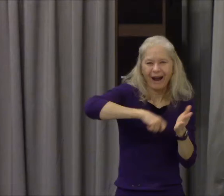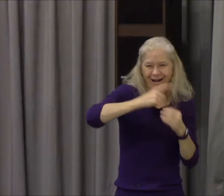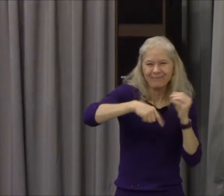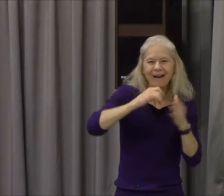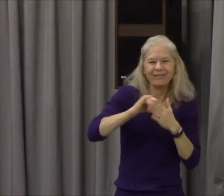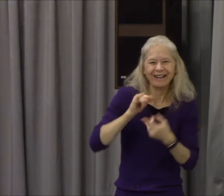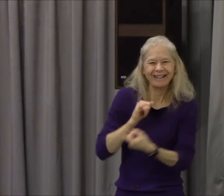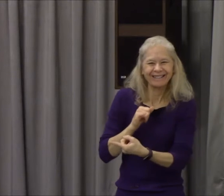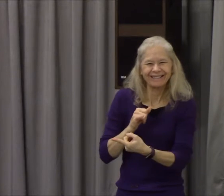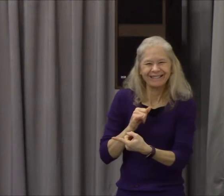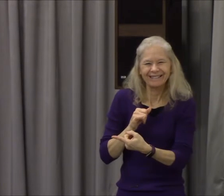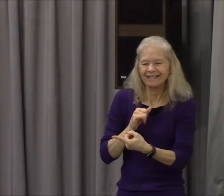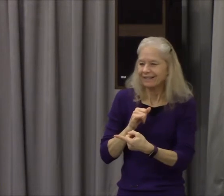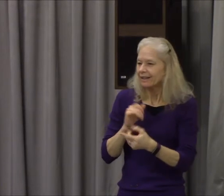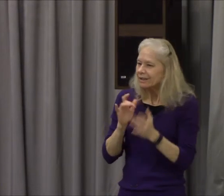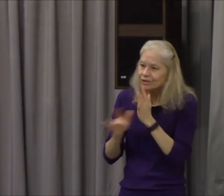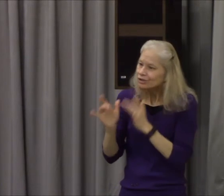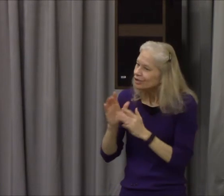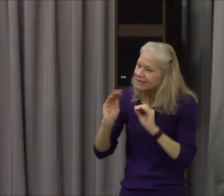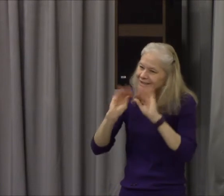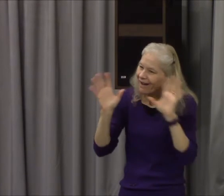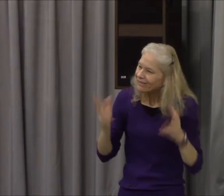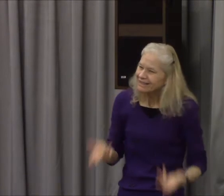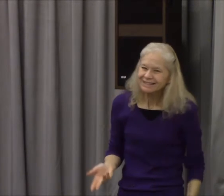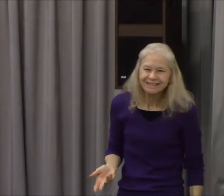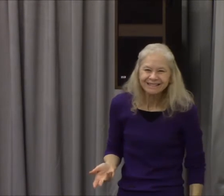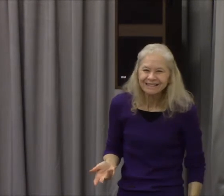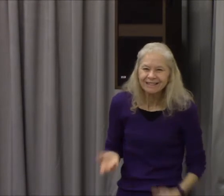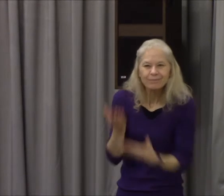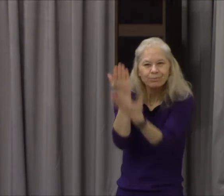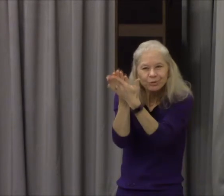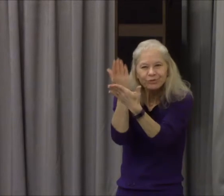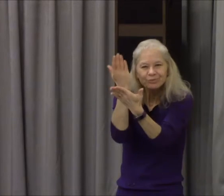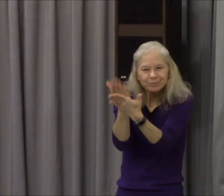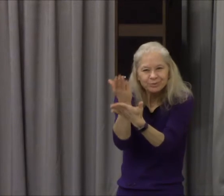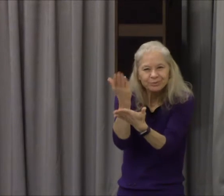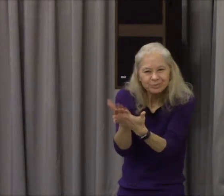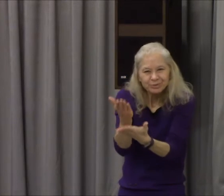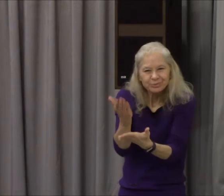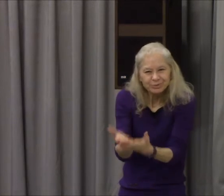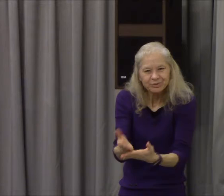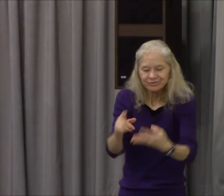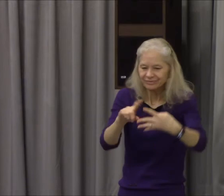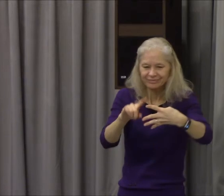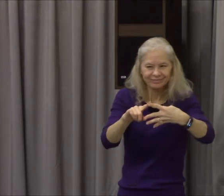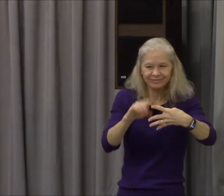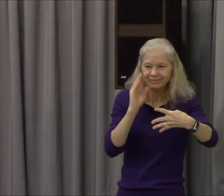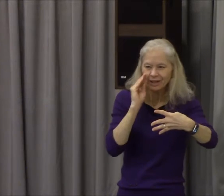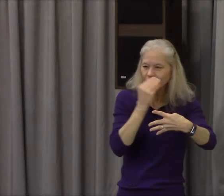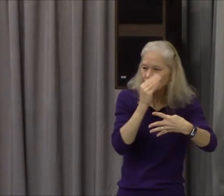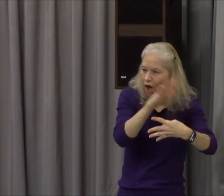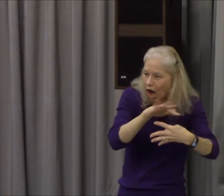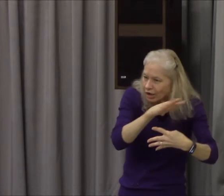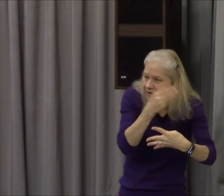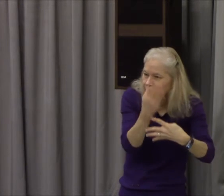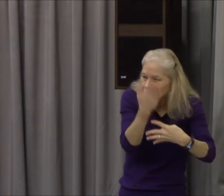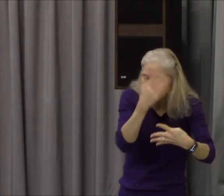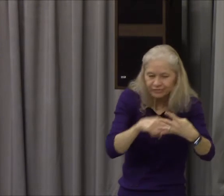he made a mark on the cross all the walls to look to him and then fourthly and finally God comes to the